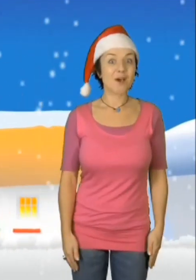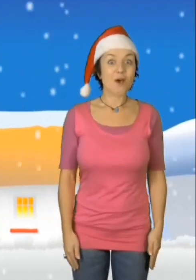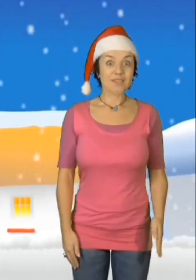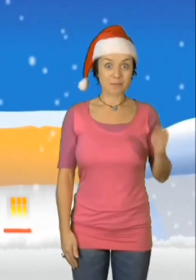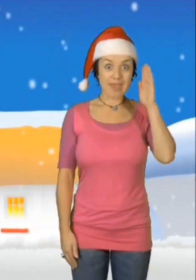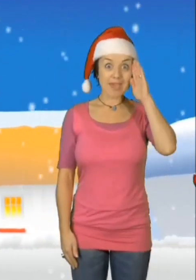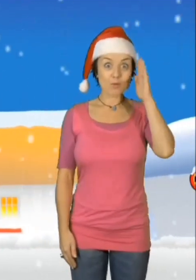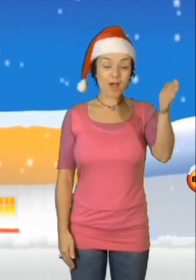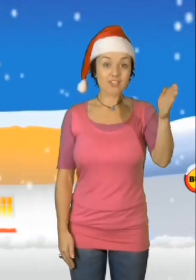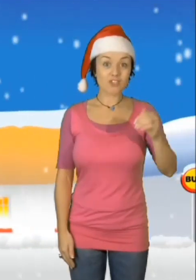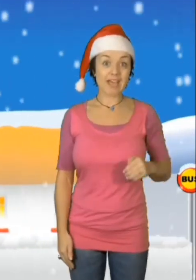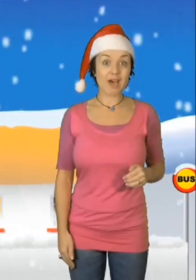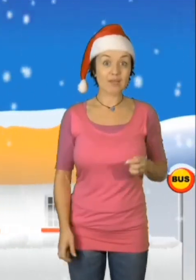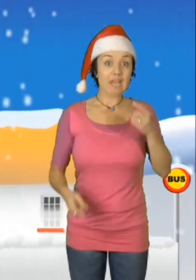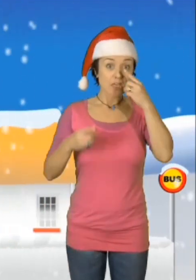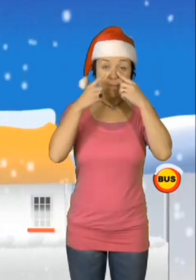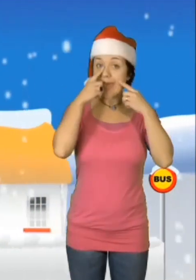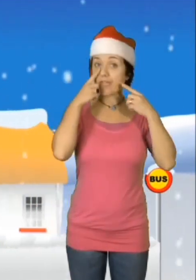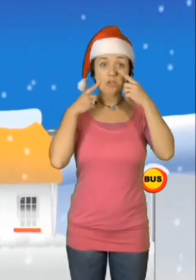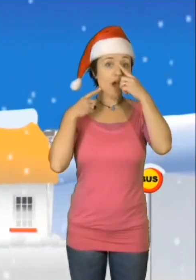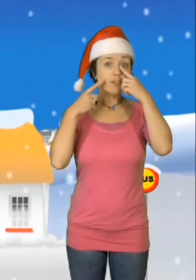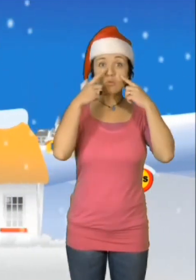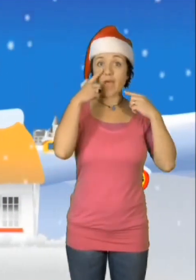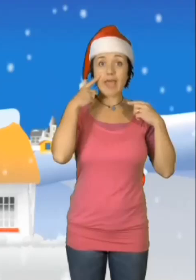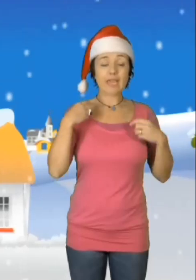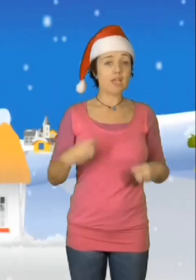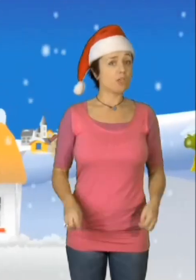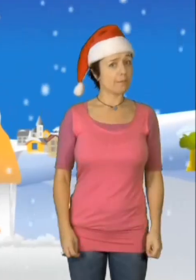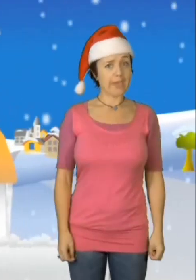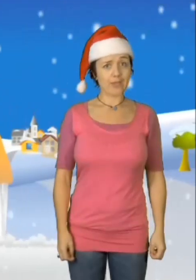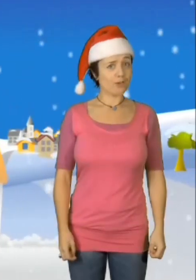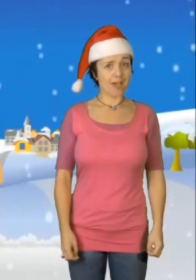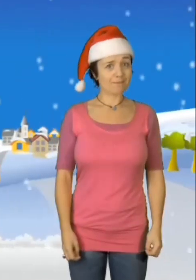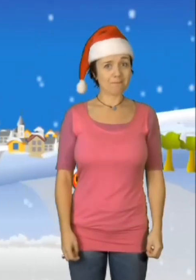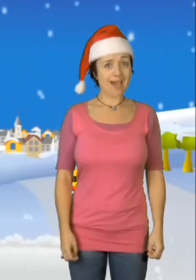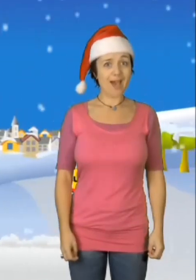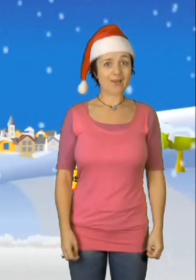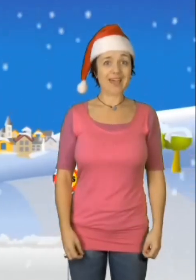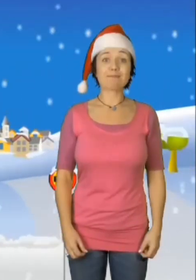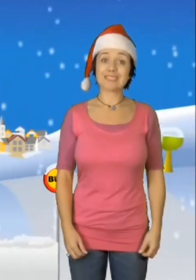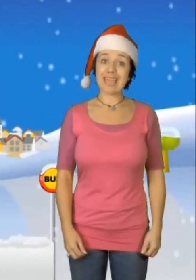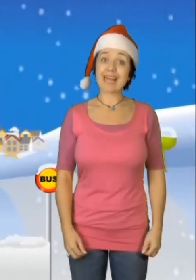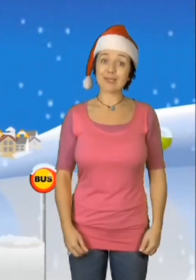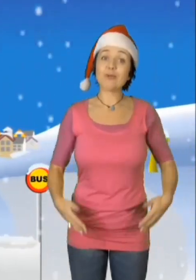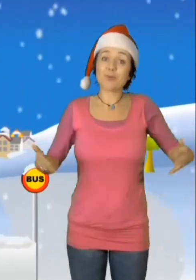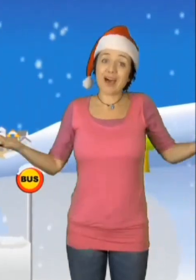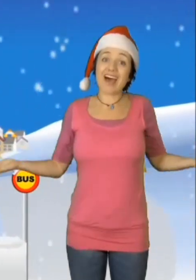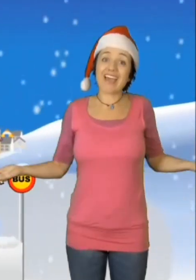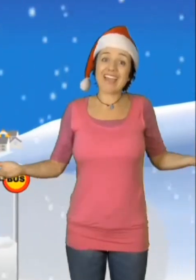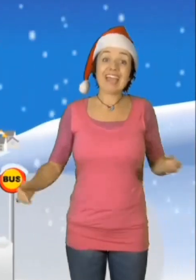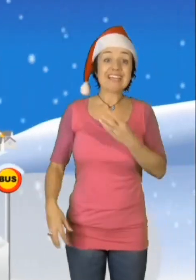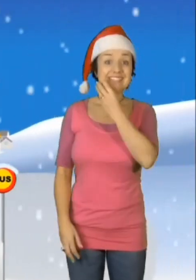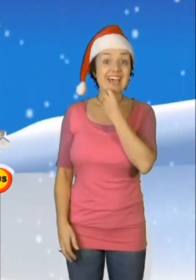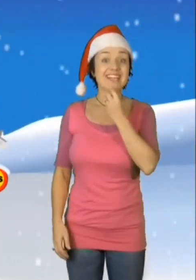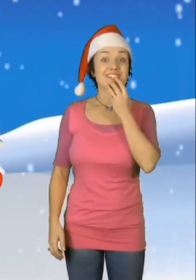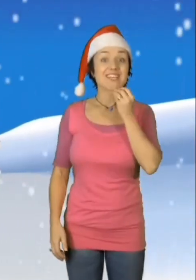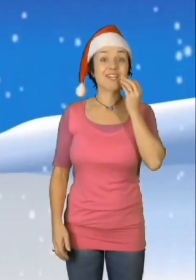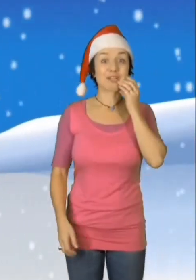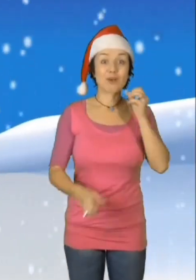You better watch out, you better not cry, you better not pout, I'm telling you why, it's not because